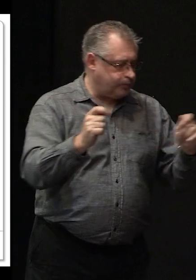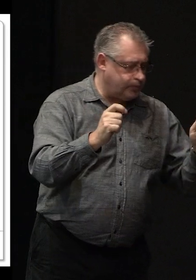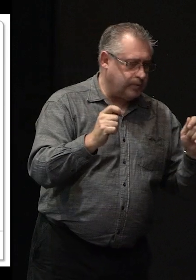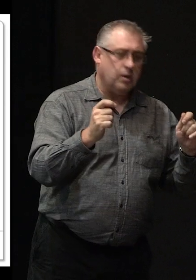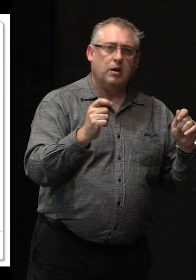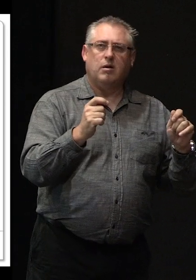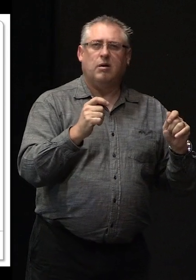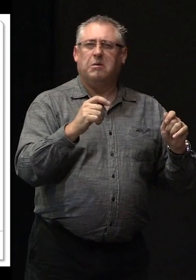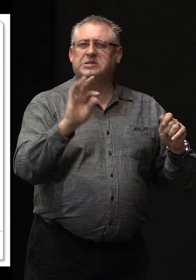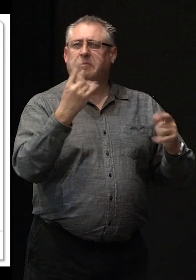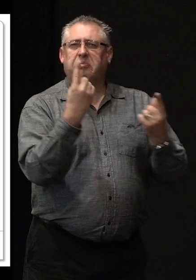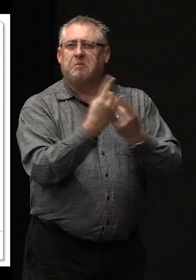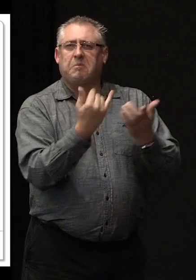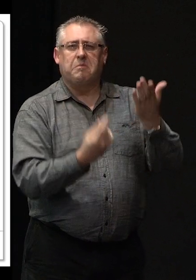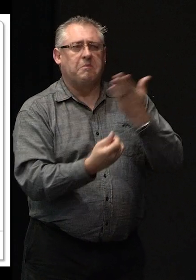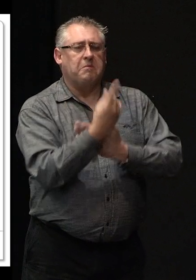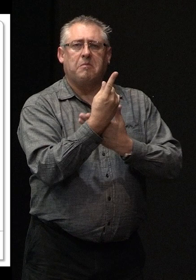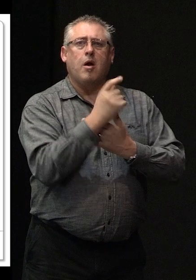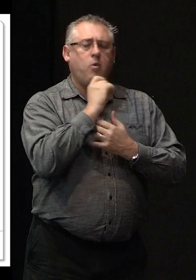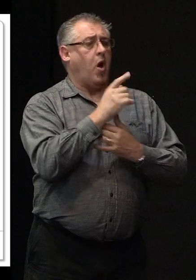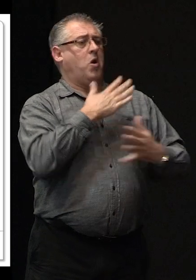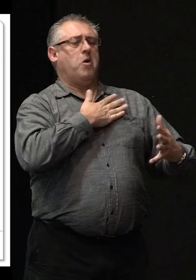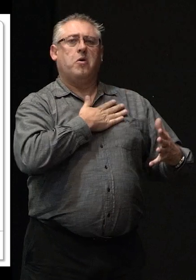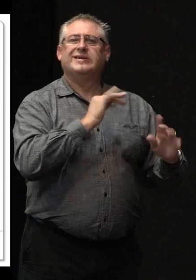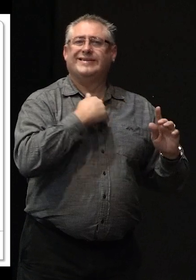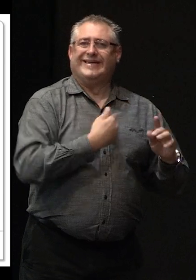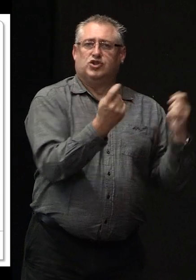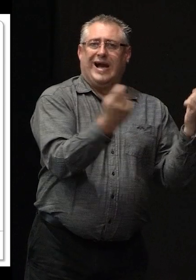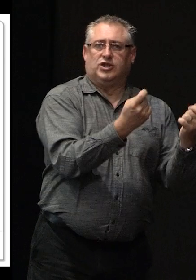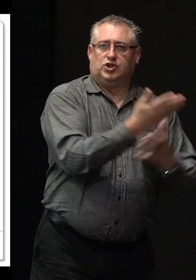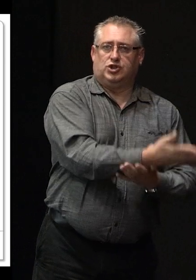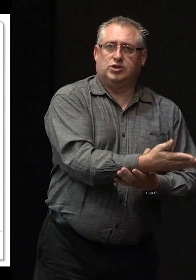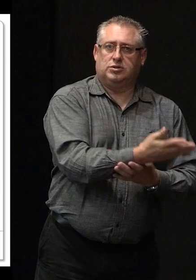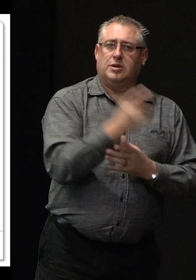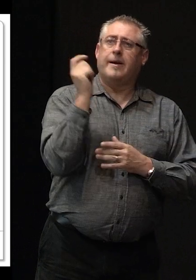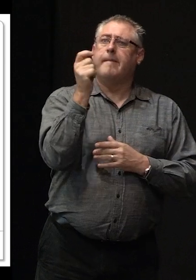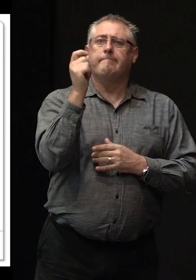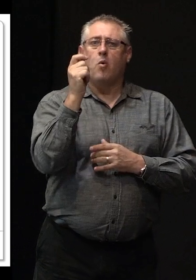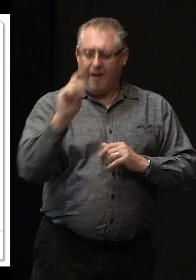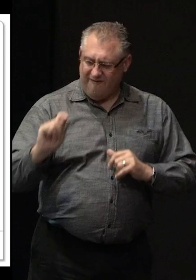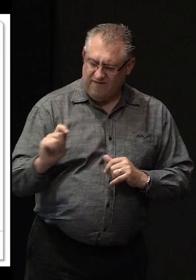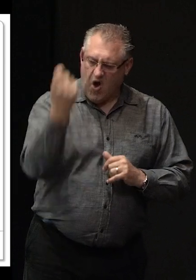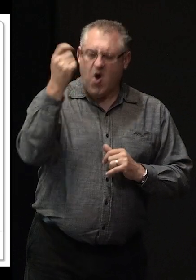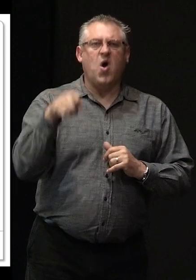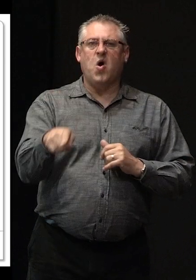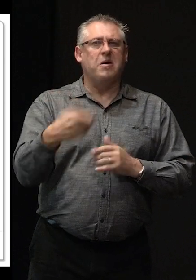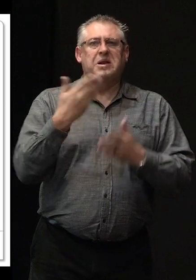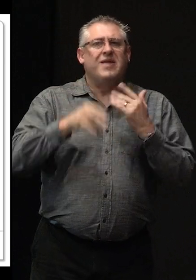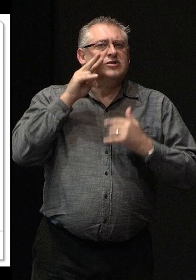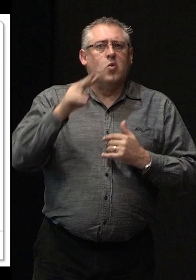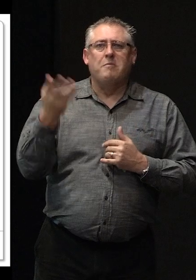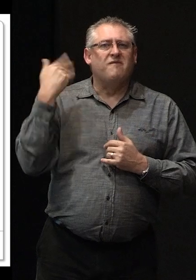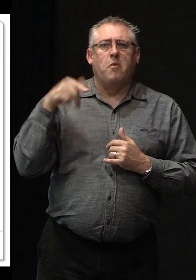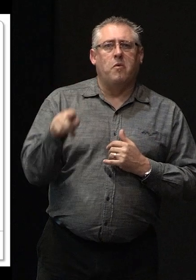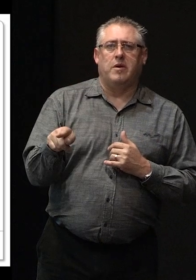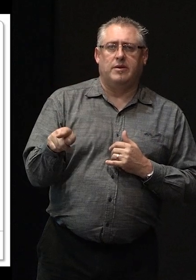for one reason or another there will be changes you know the builder comes across a problem that he didn't expect to come across